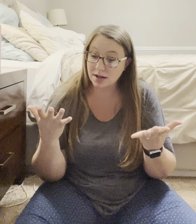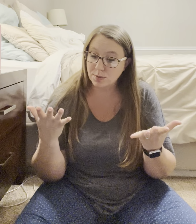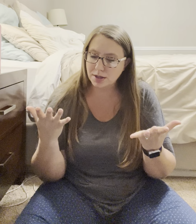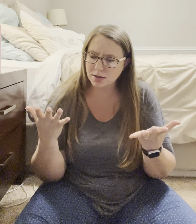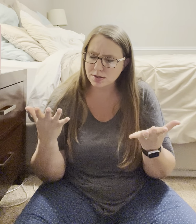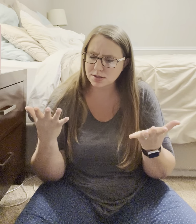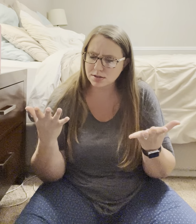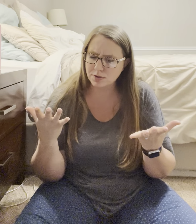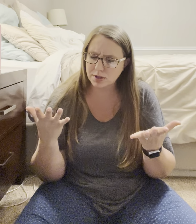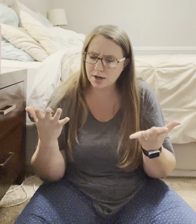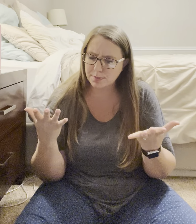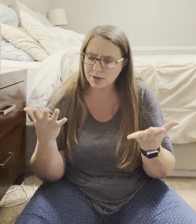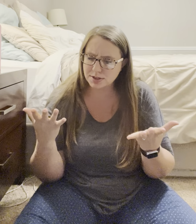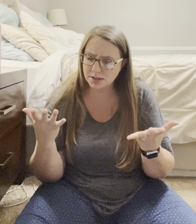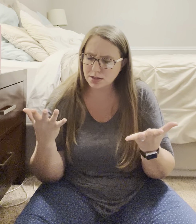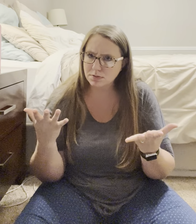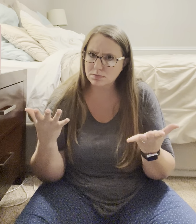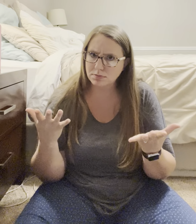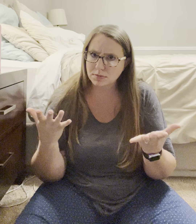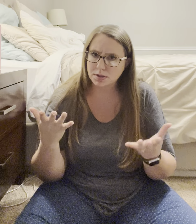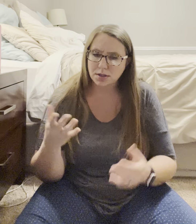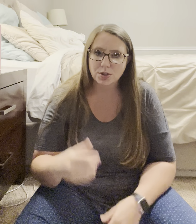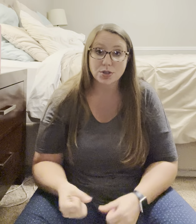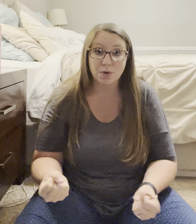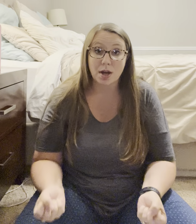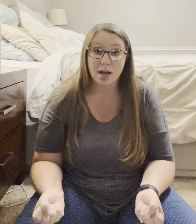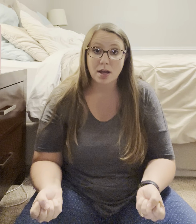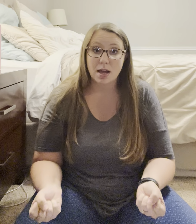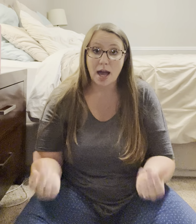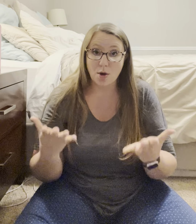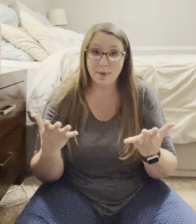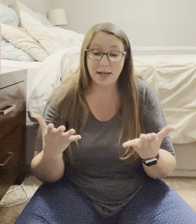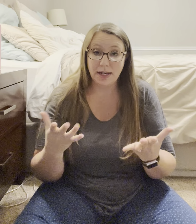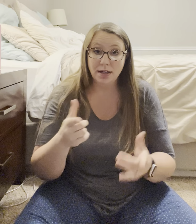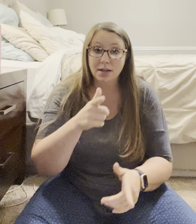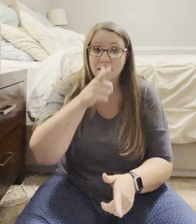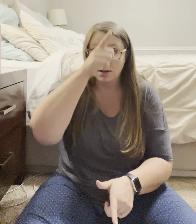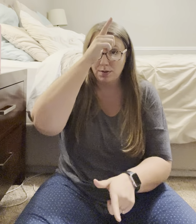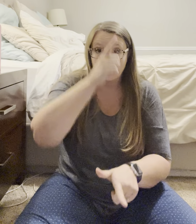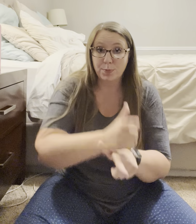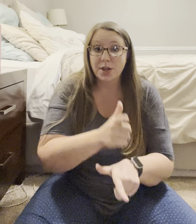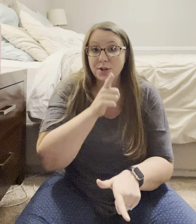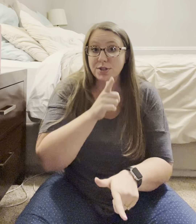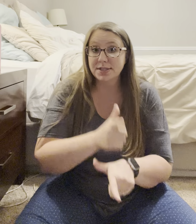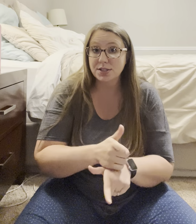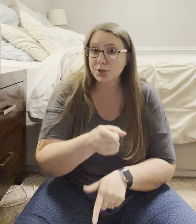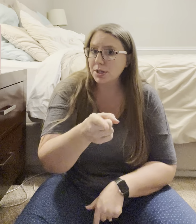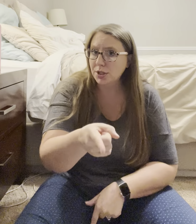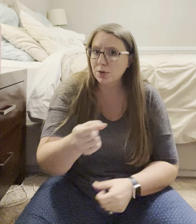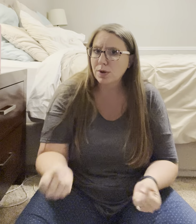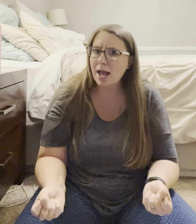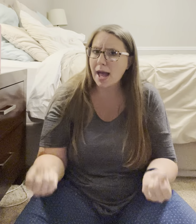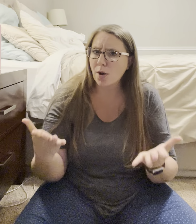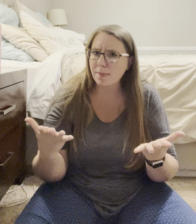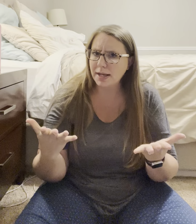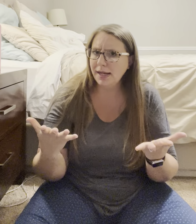well, no, this is lowered eyebrows. They did. So, how many? Brothers, sister, you, how many?